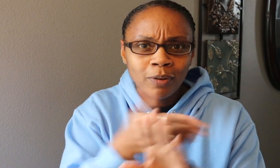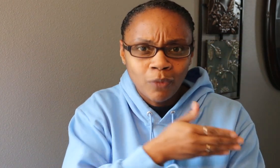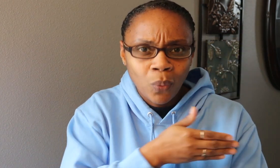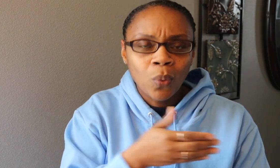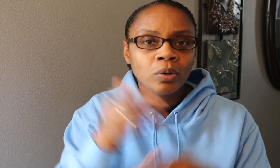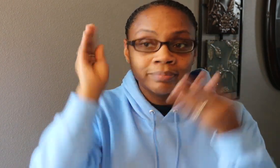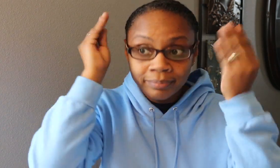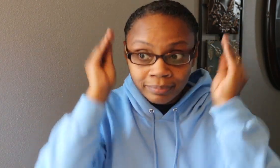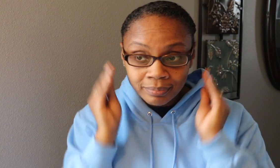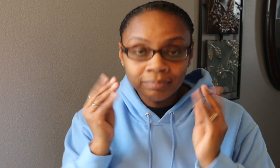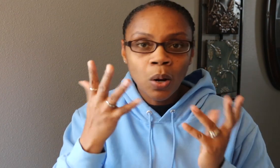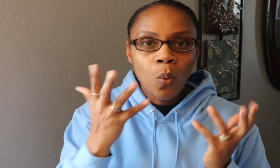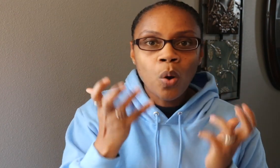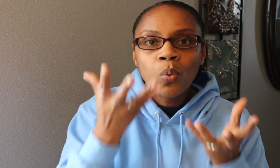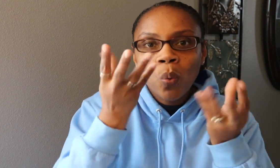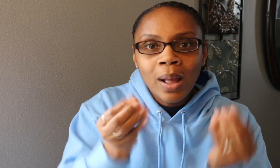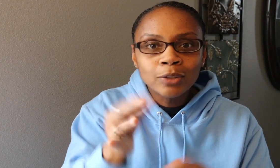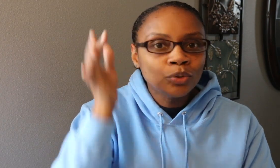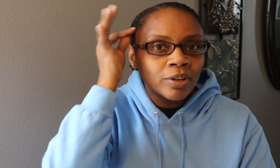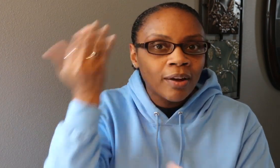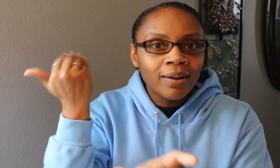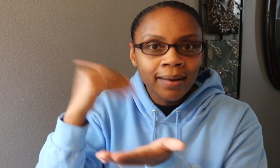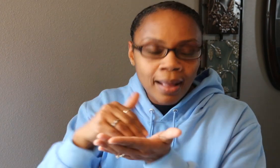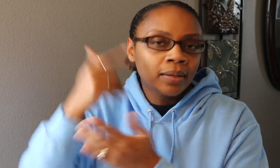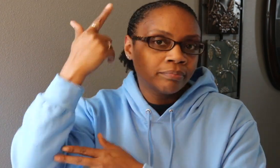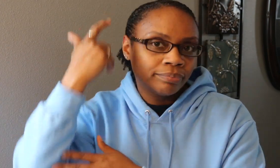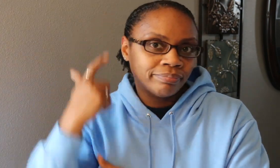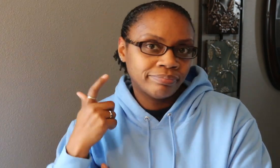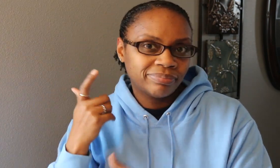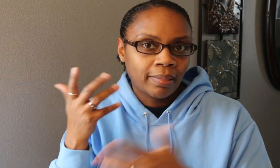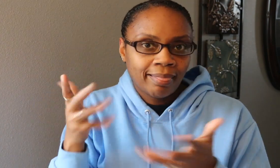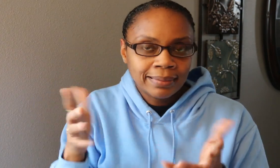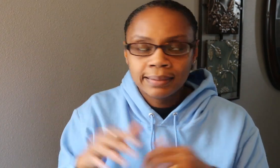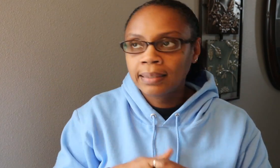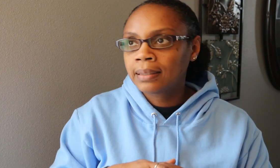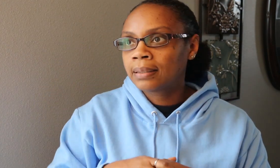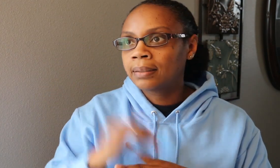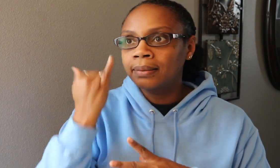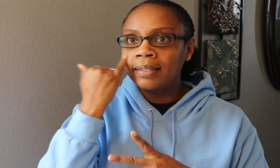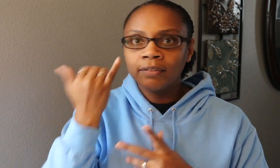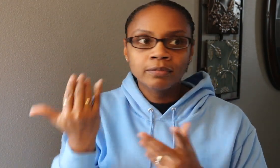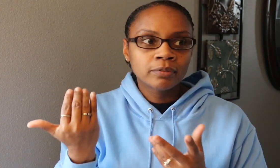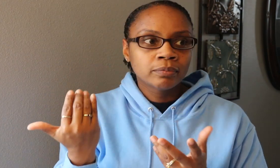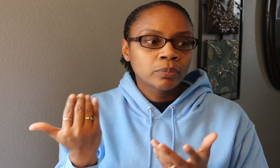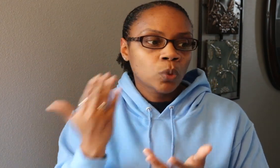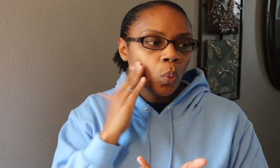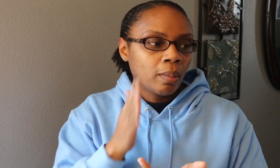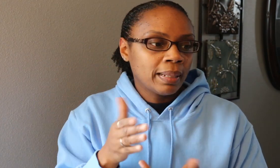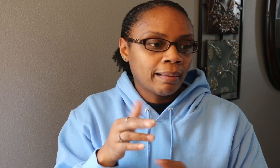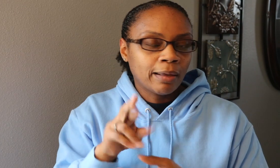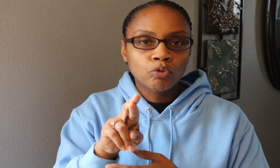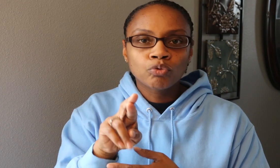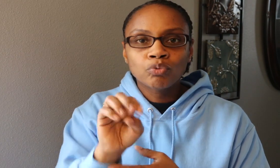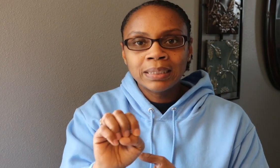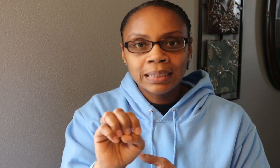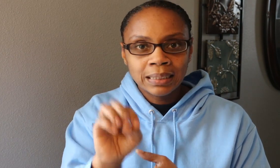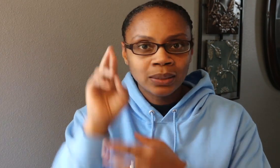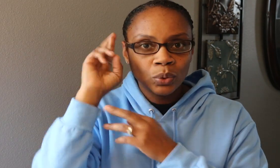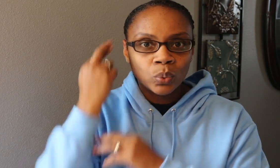before, you want to re-wet your hair, go ahead and use this spritz instead of just regular water. Or, if you're